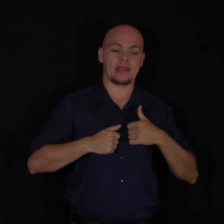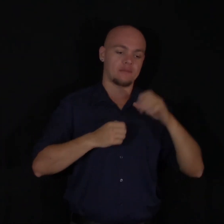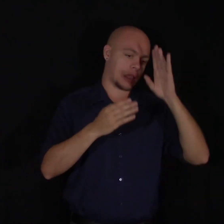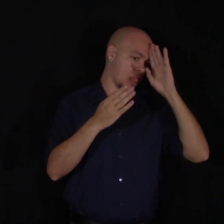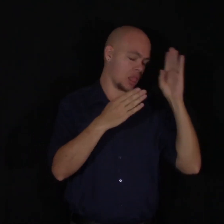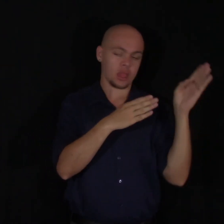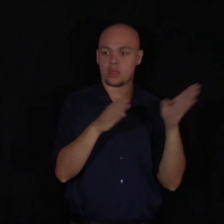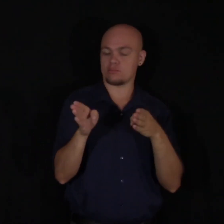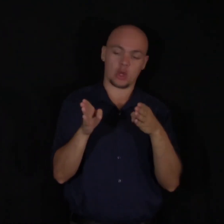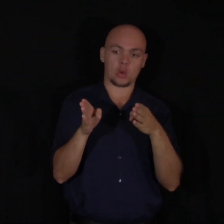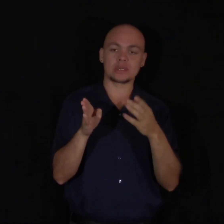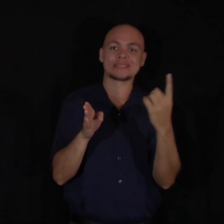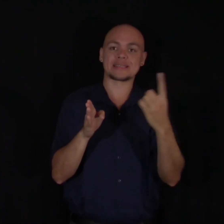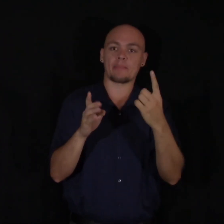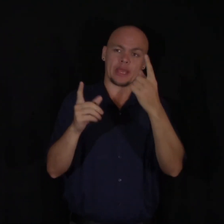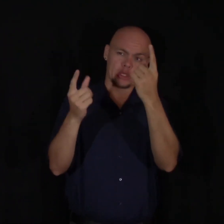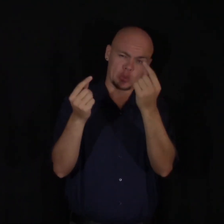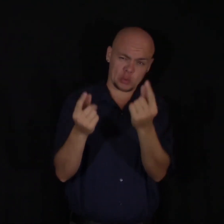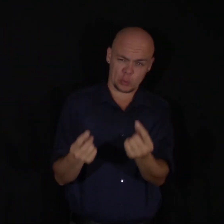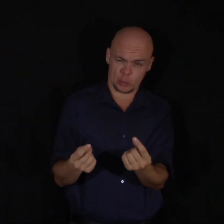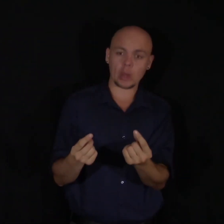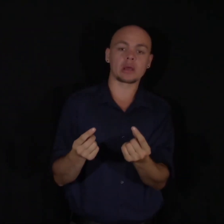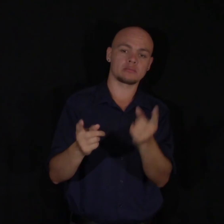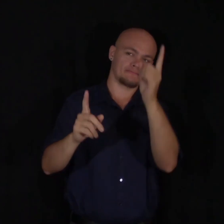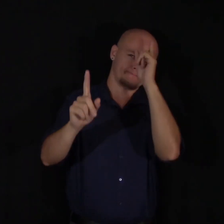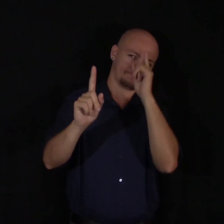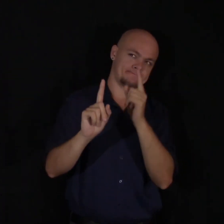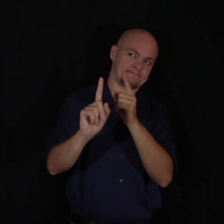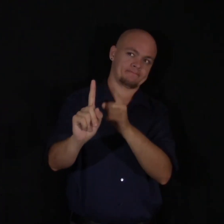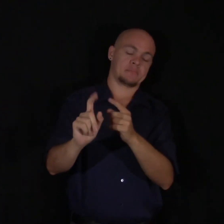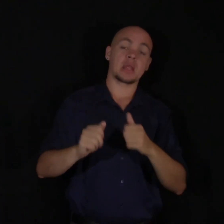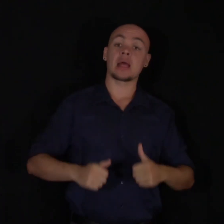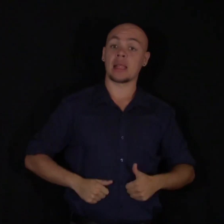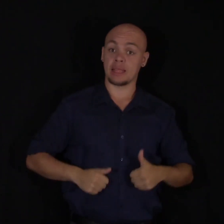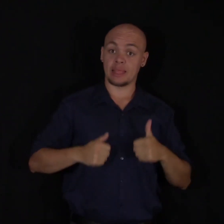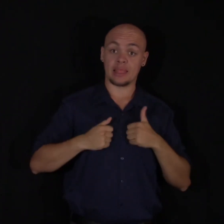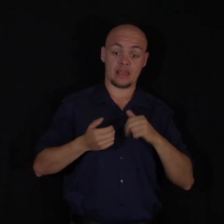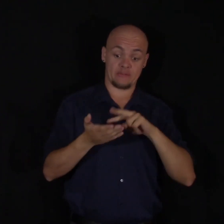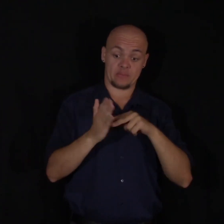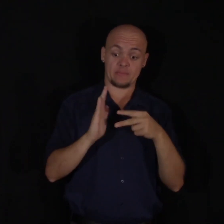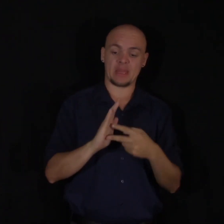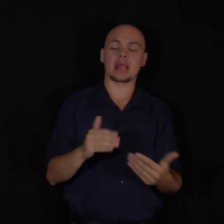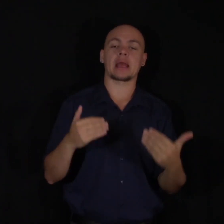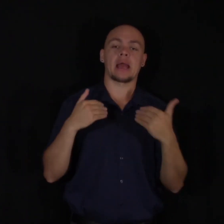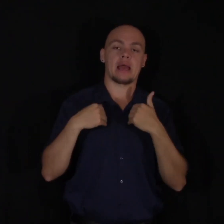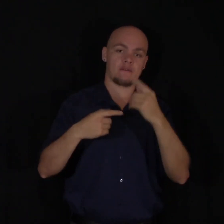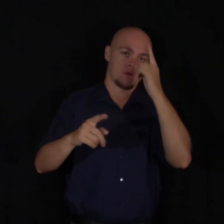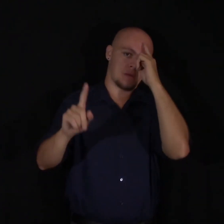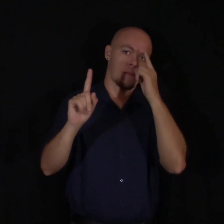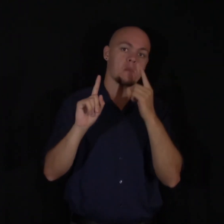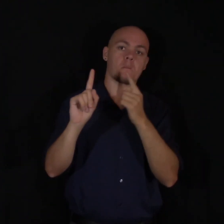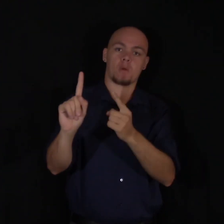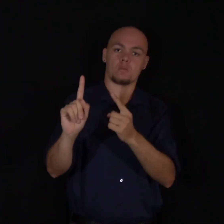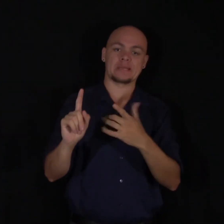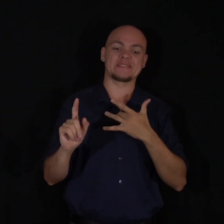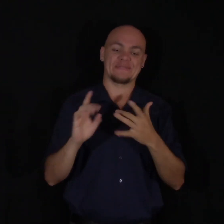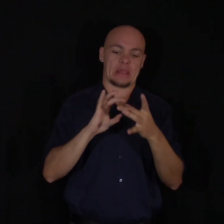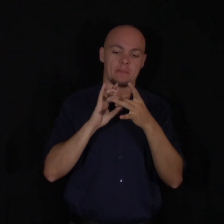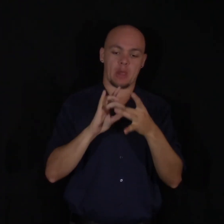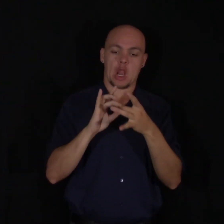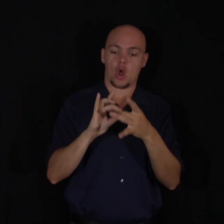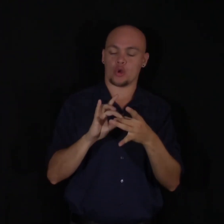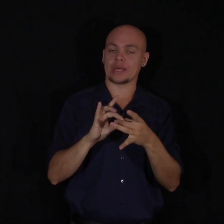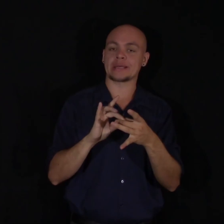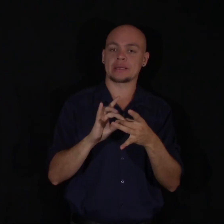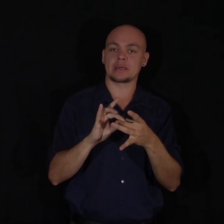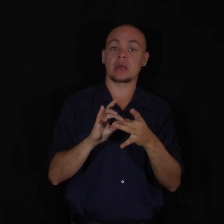He had something to do. Somewhere to turn. And this is what meaning in life does for us. It gives us a purpose. It gives us a sense of belonging. A place